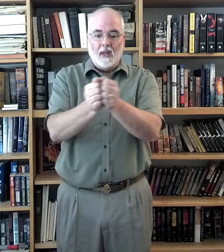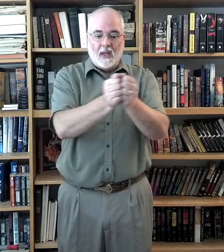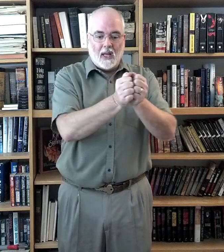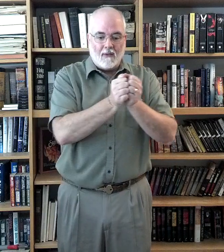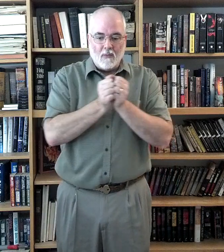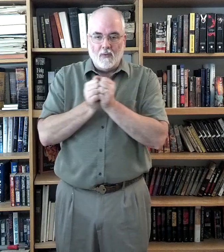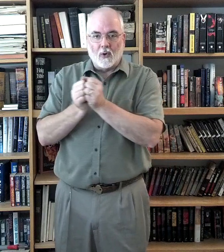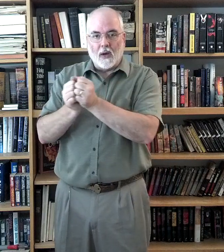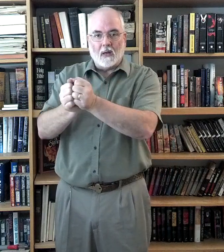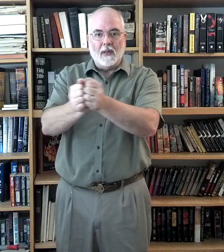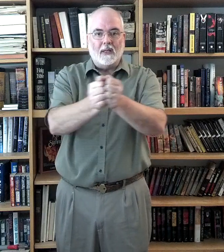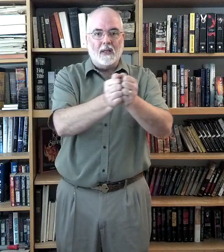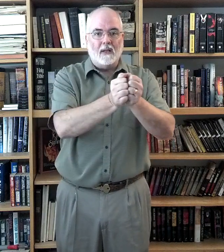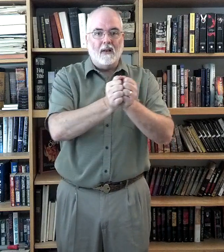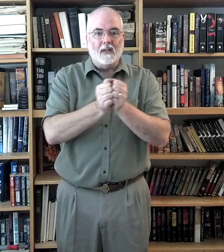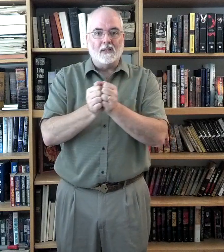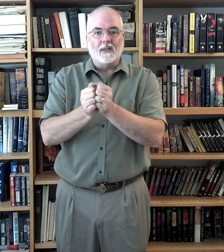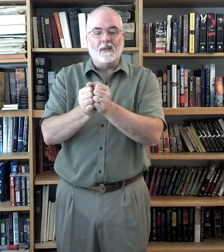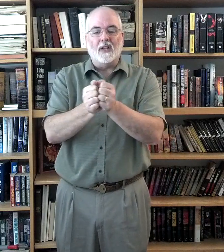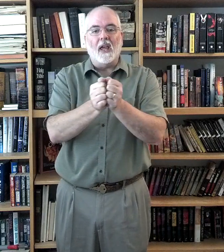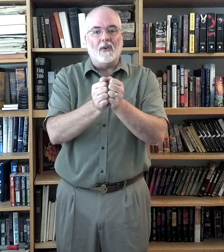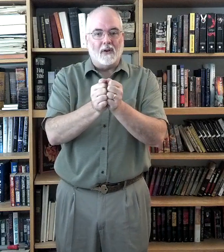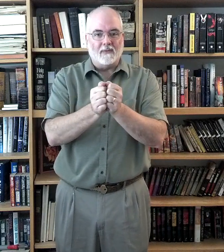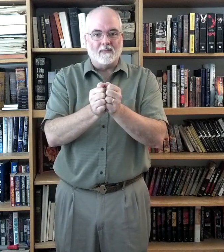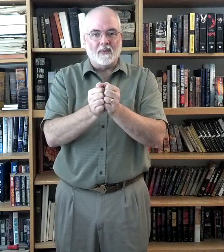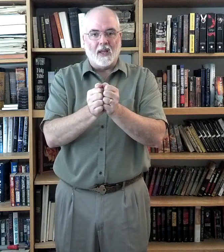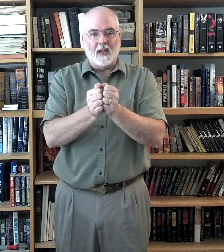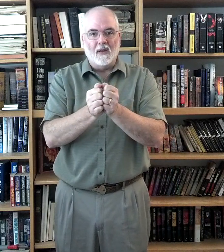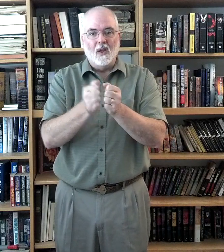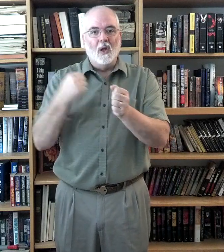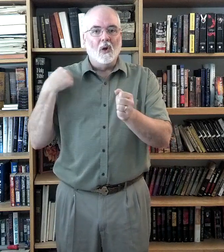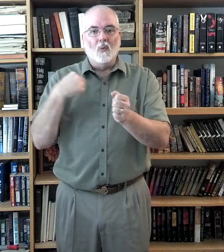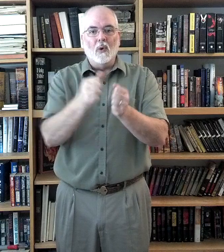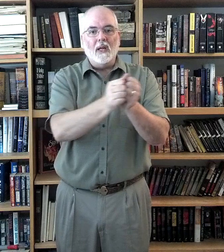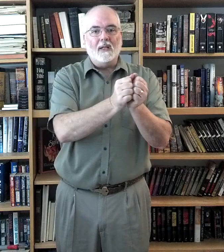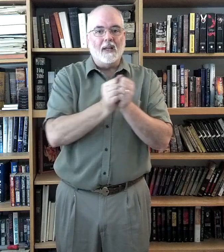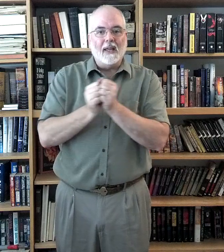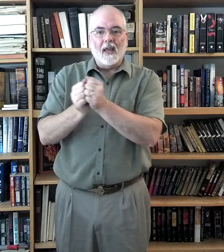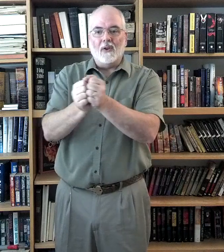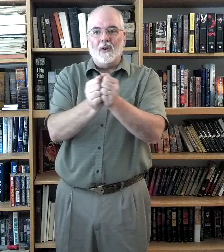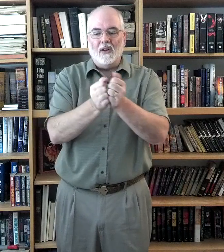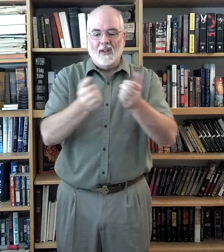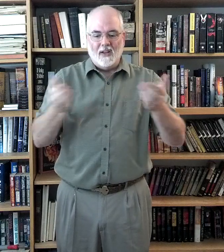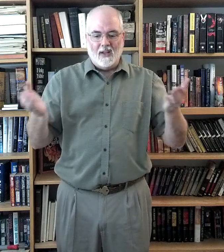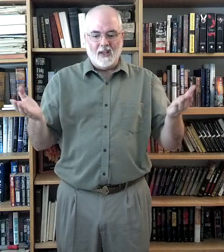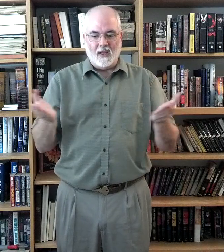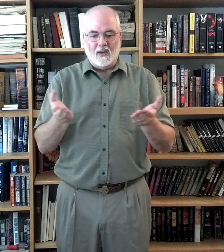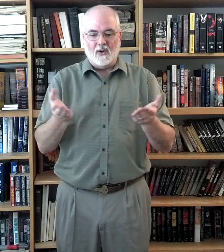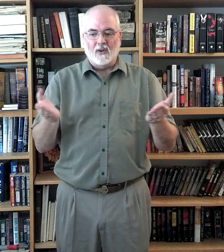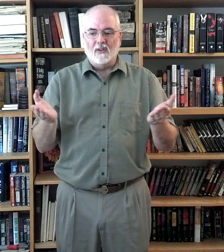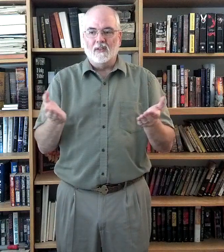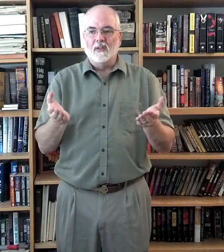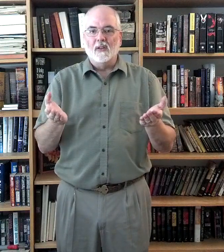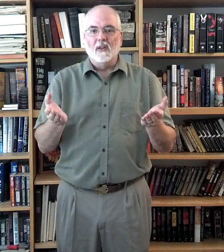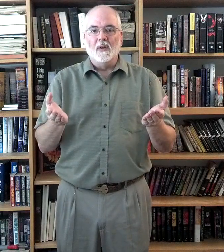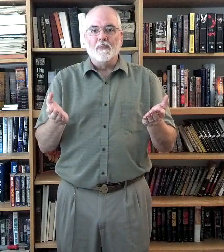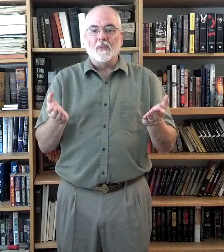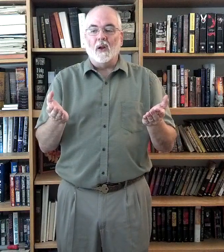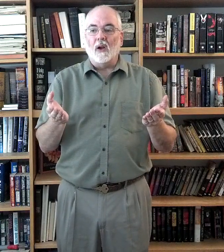and if move it around a little bit, it's together. Okay? We together here. All right?